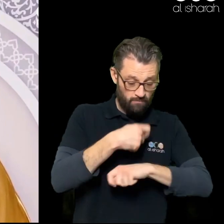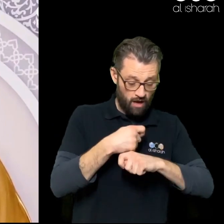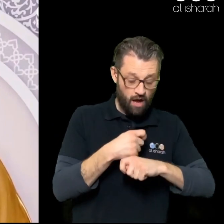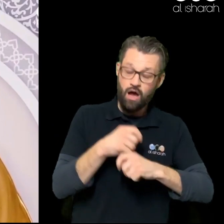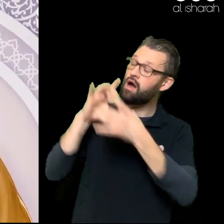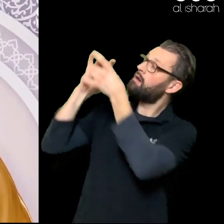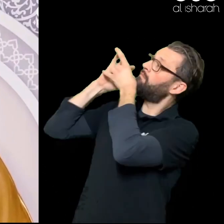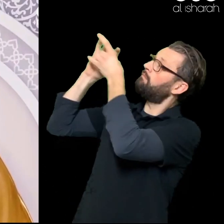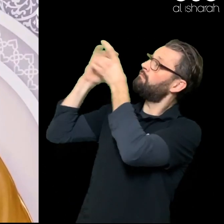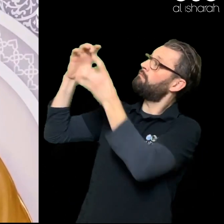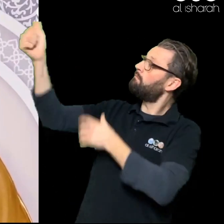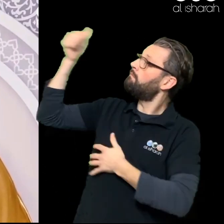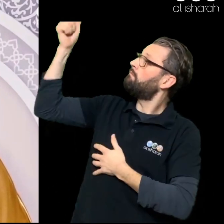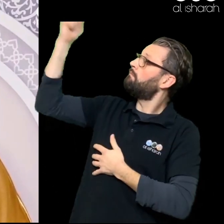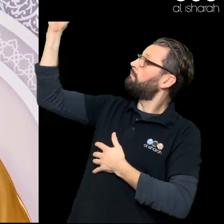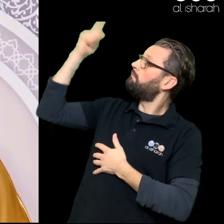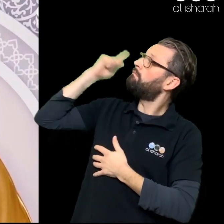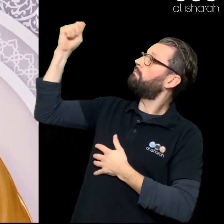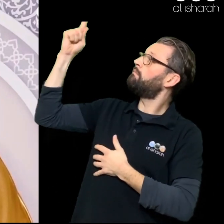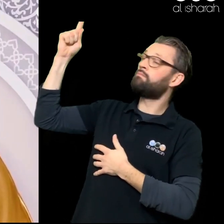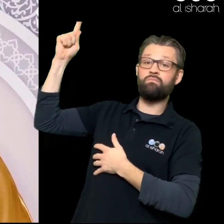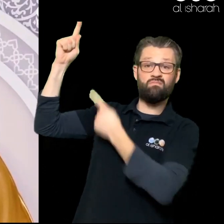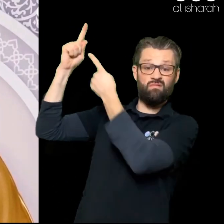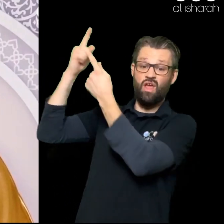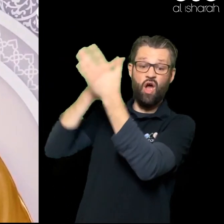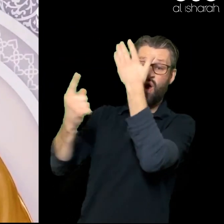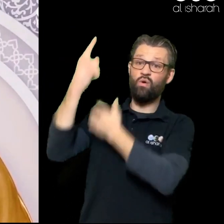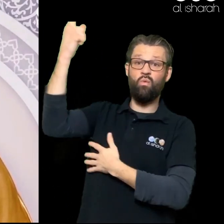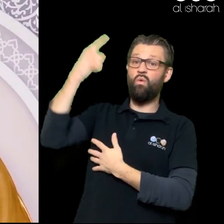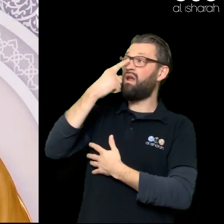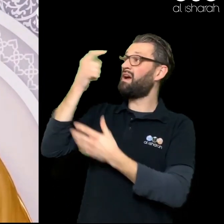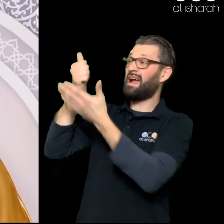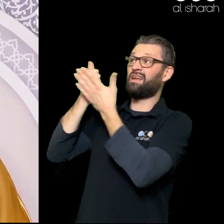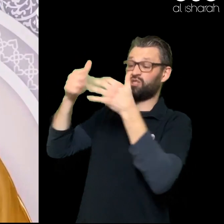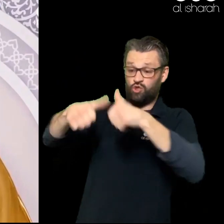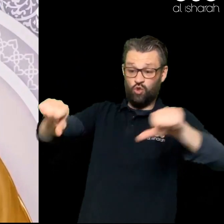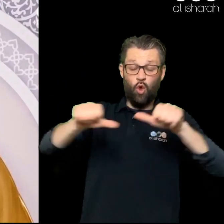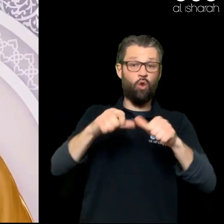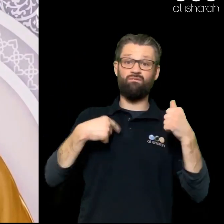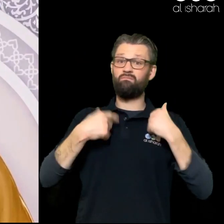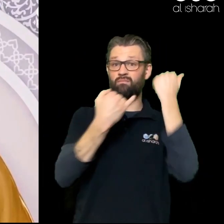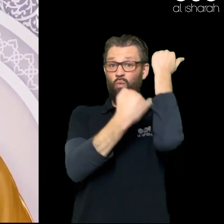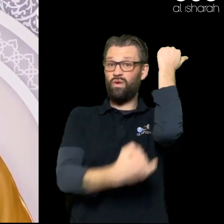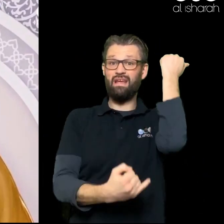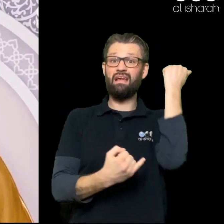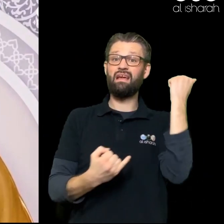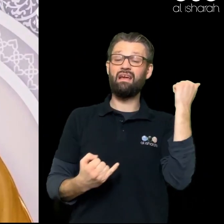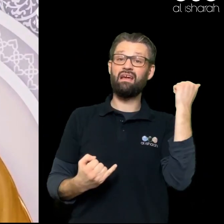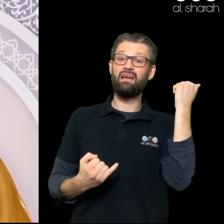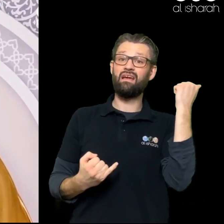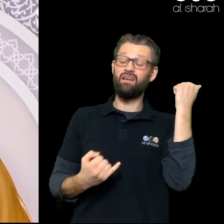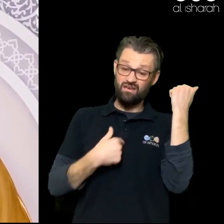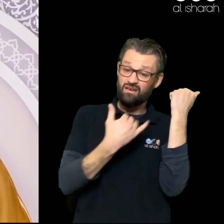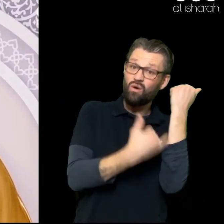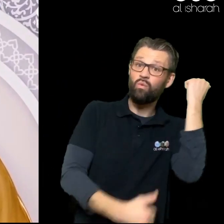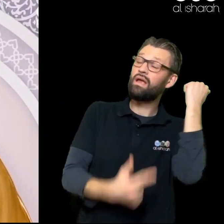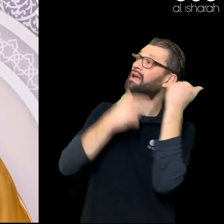Allah is the owner Of the hearts The Prophet Sallallahu alayhi wasallam Used to say Allahumma ya muqalliba alquloob